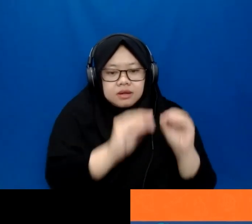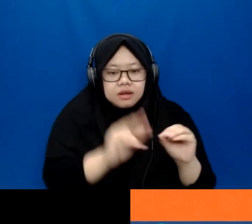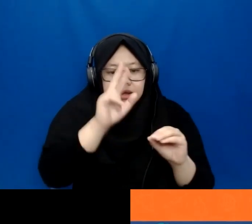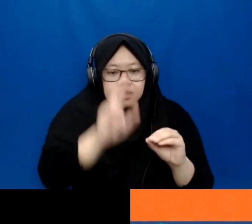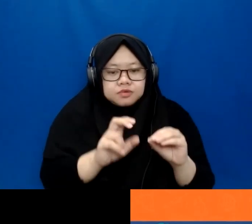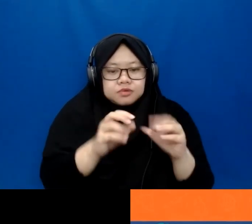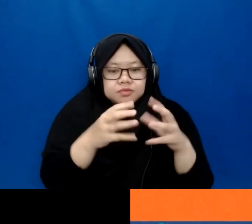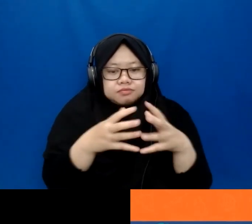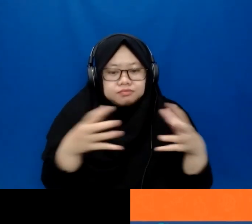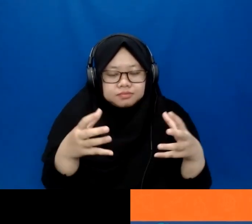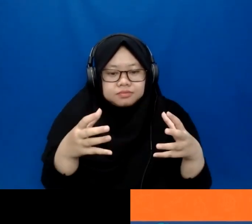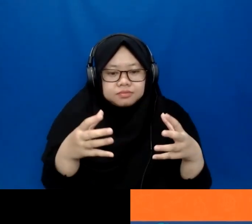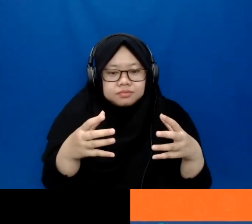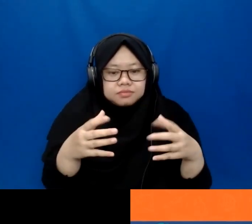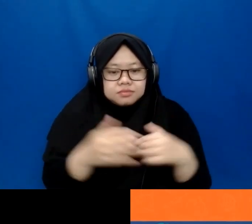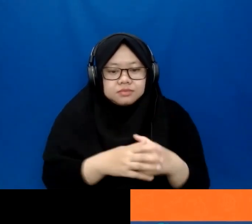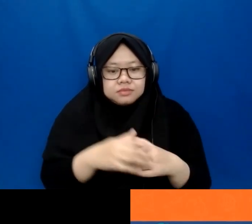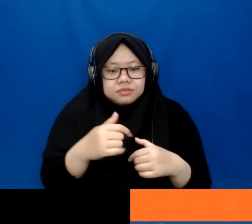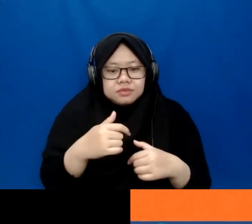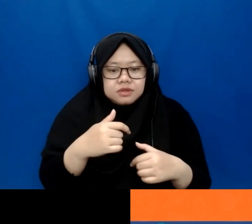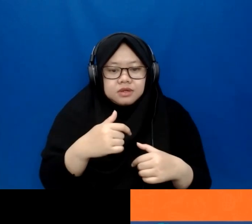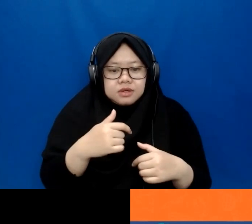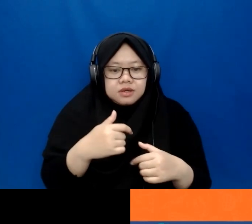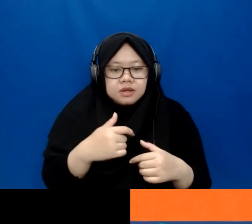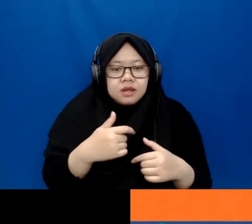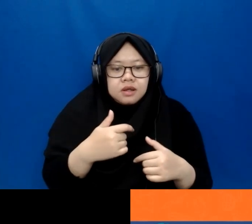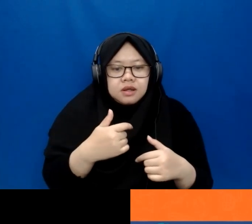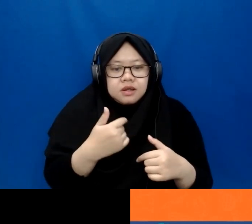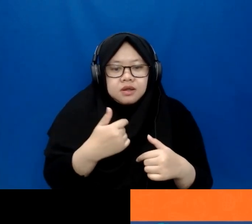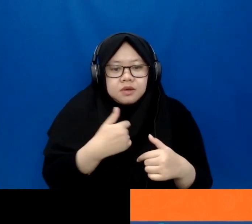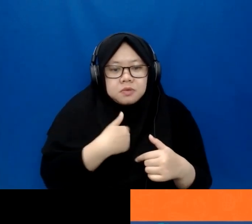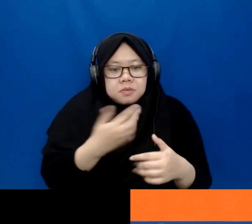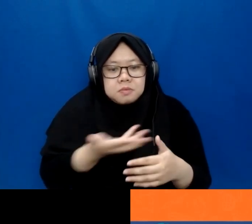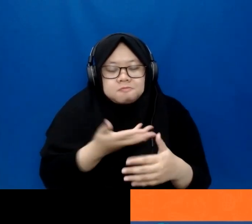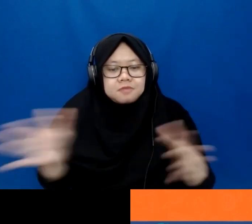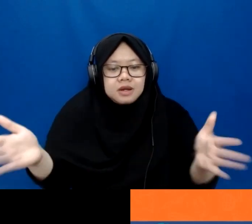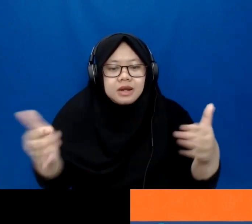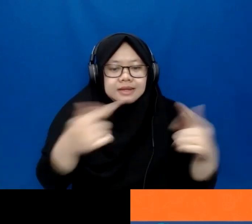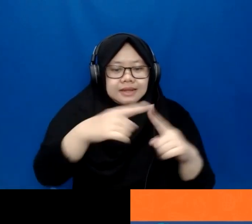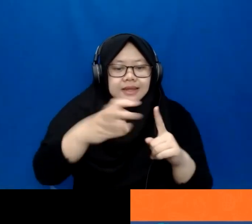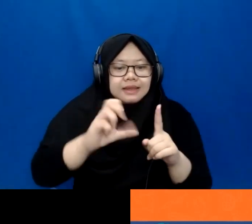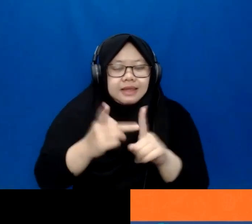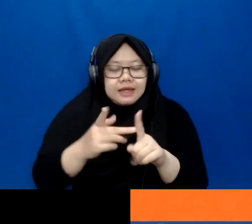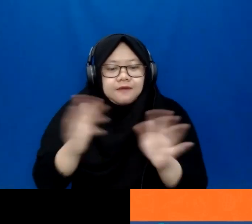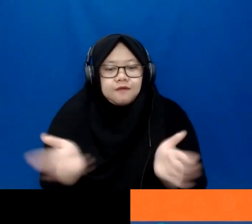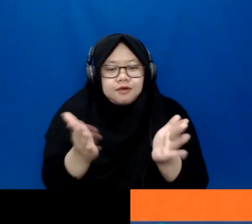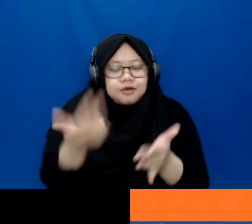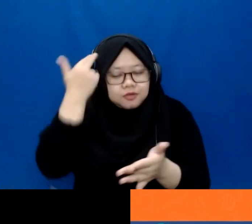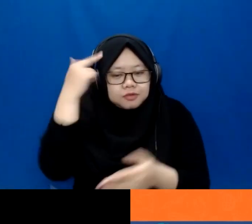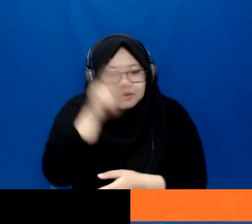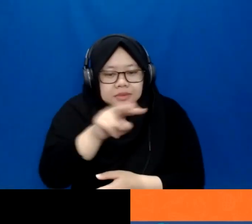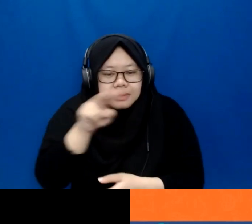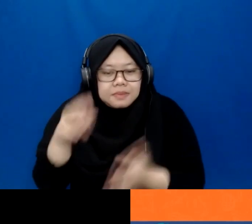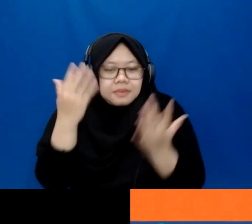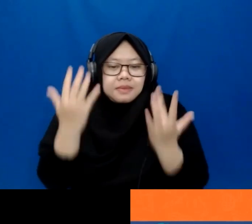And as an EdTech founder, I would actually urge all other EdTech founders out there to really start looking at, you know,